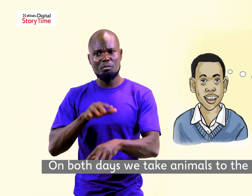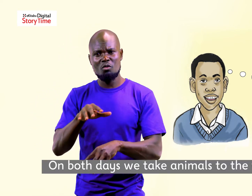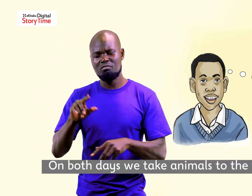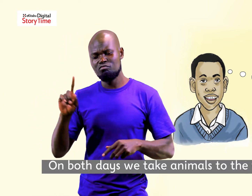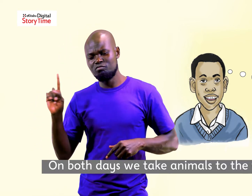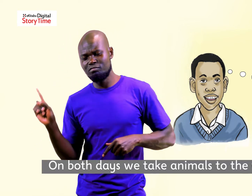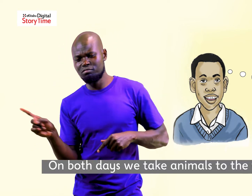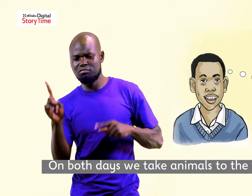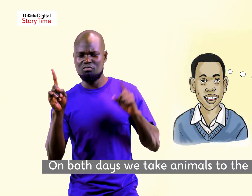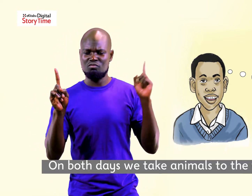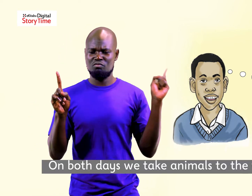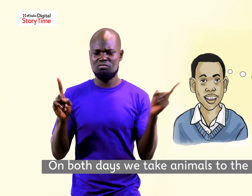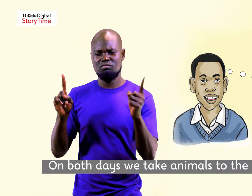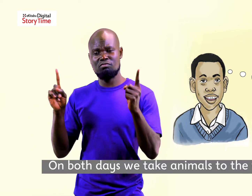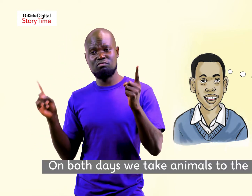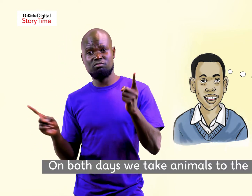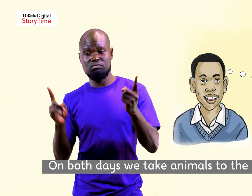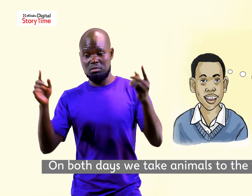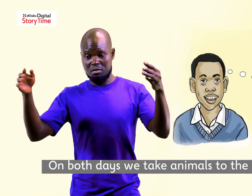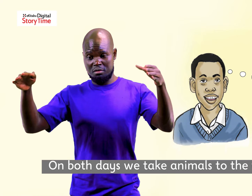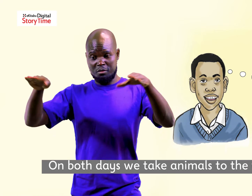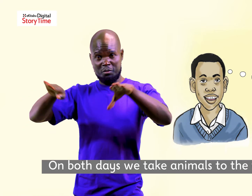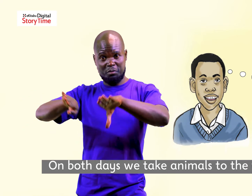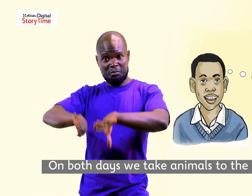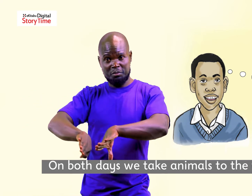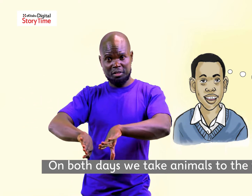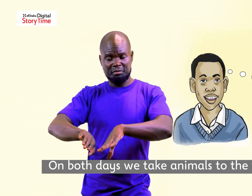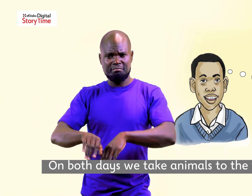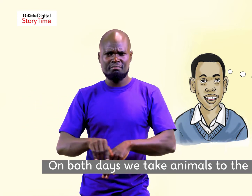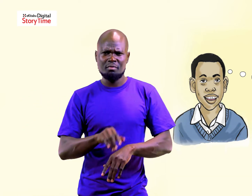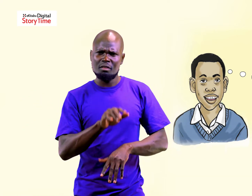on both days we take animals to the valley